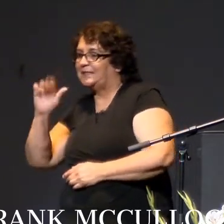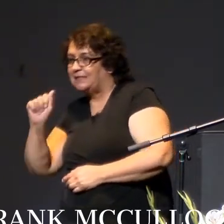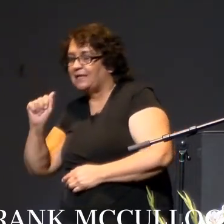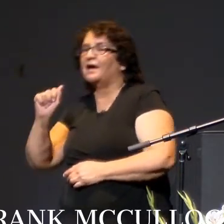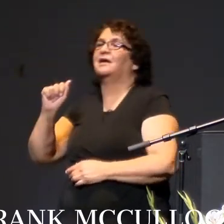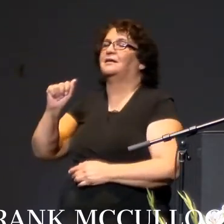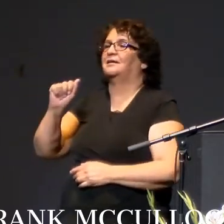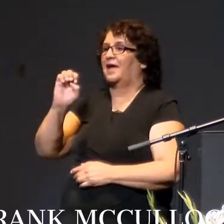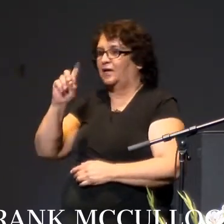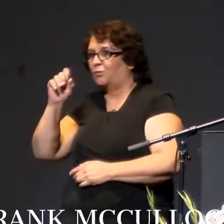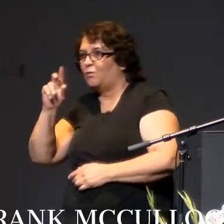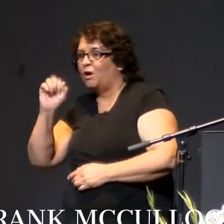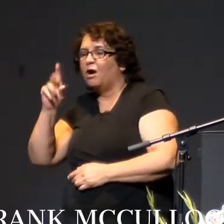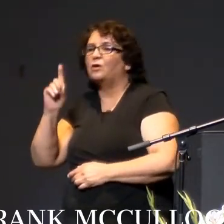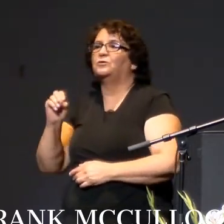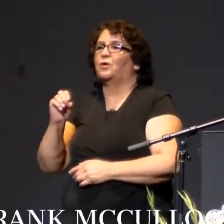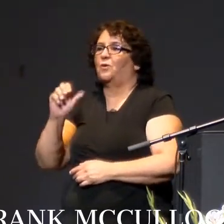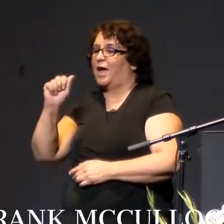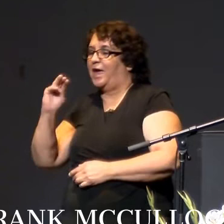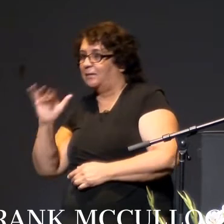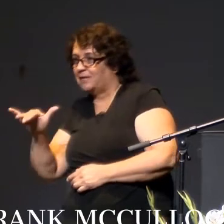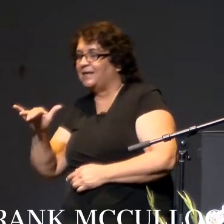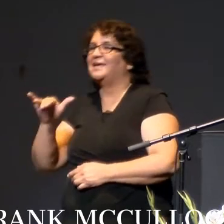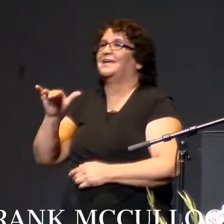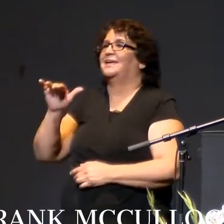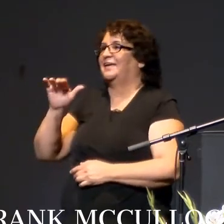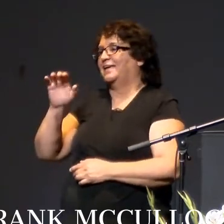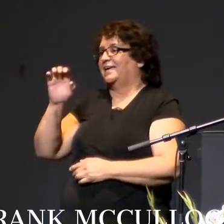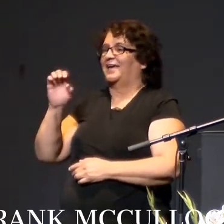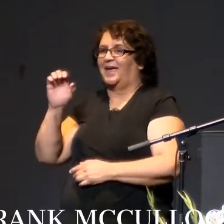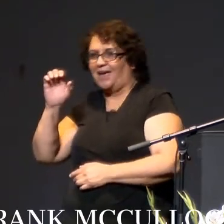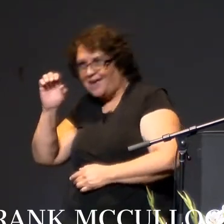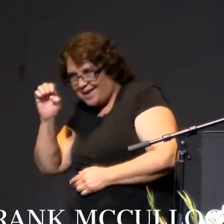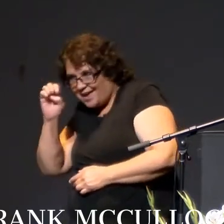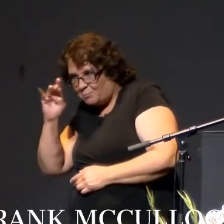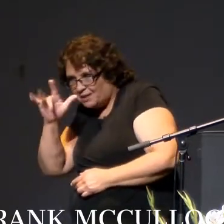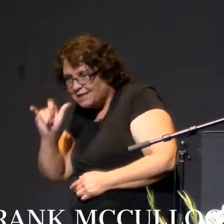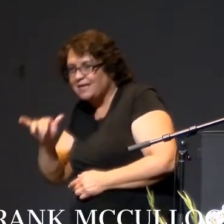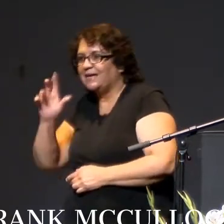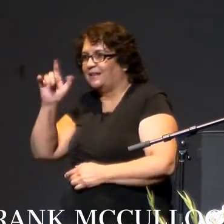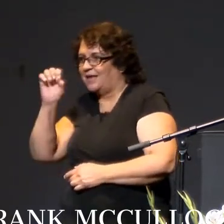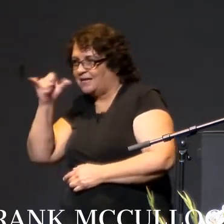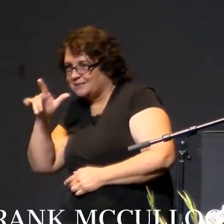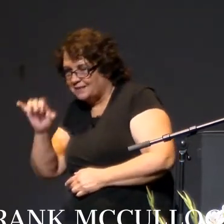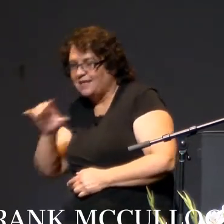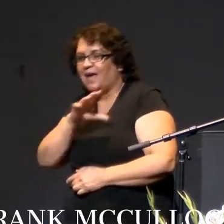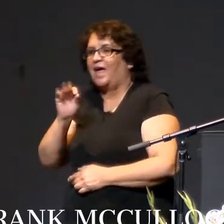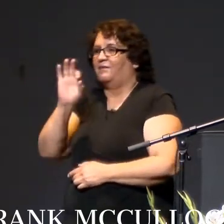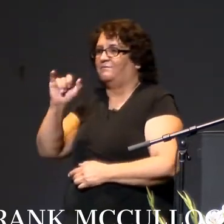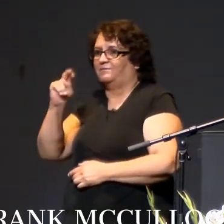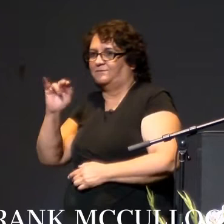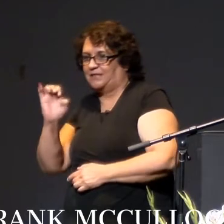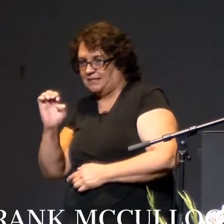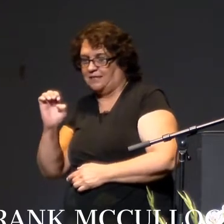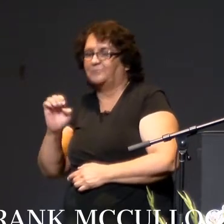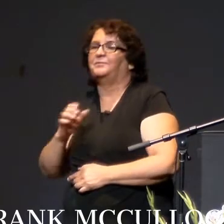Martinez, Scott Fleagle, Amy Adair, Emily Darnell Nunez, Leslie Andrews, and Finney Coleman. I would